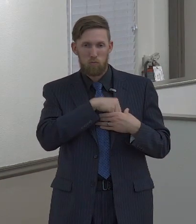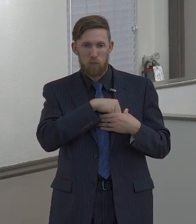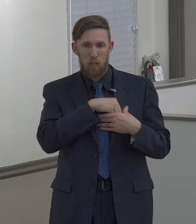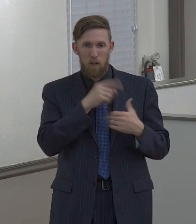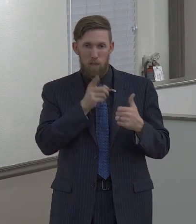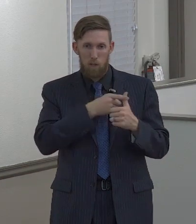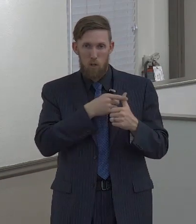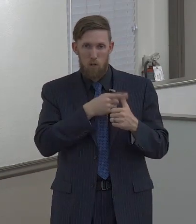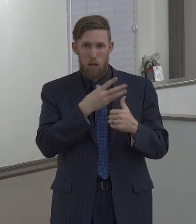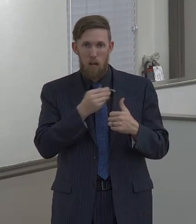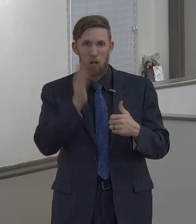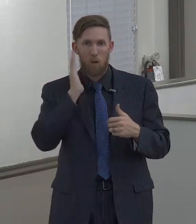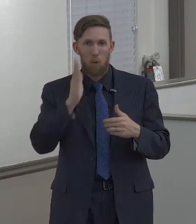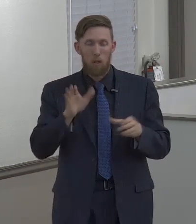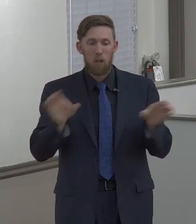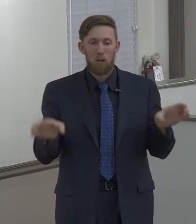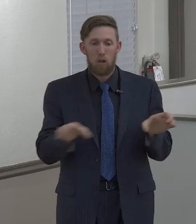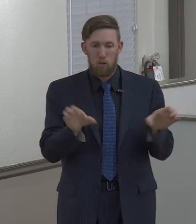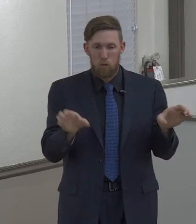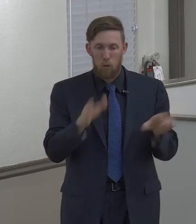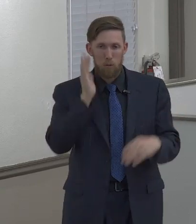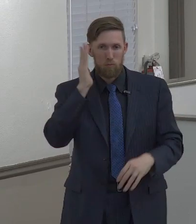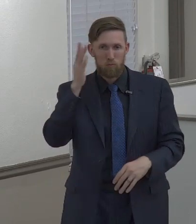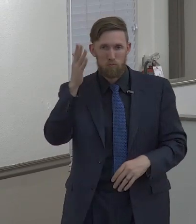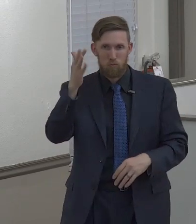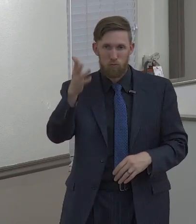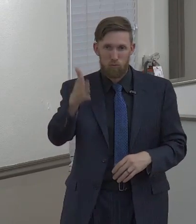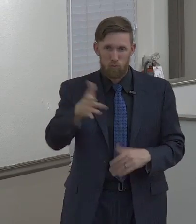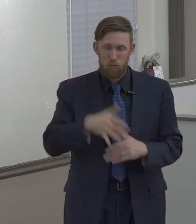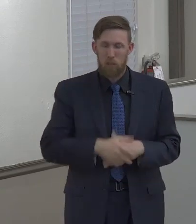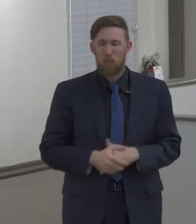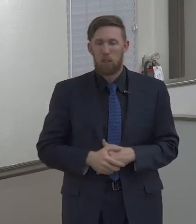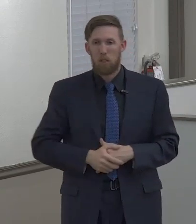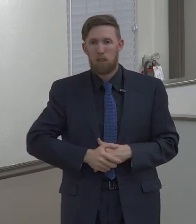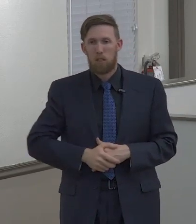It can only stay in there for so long before the heart